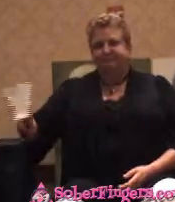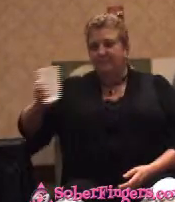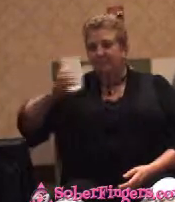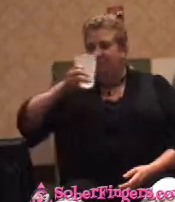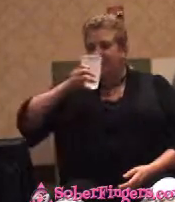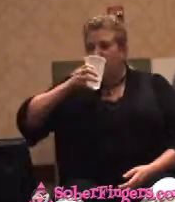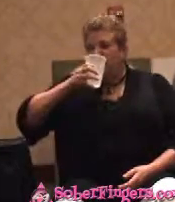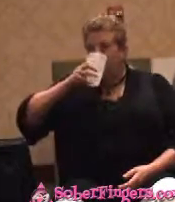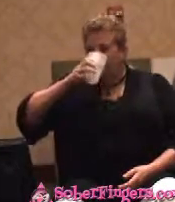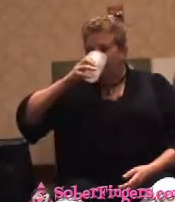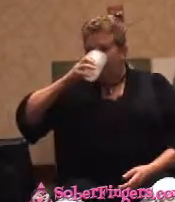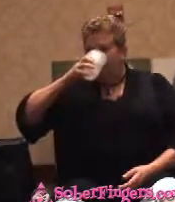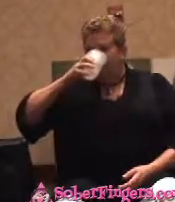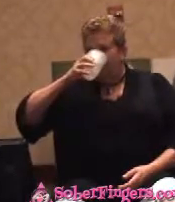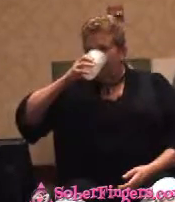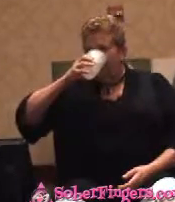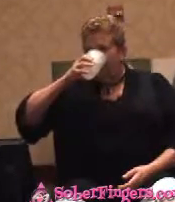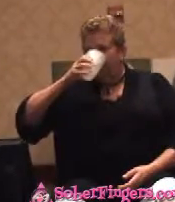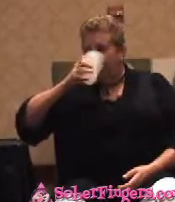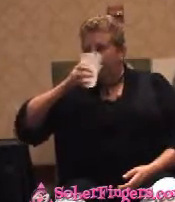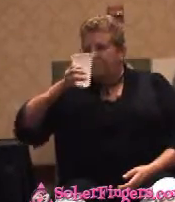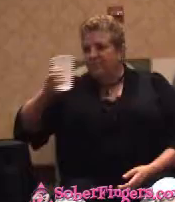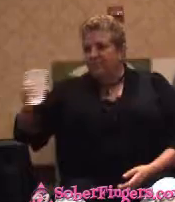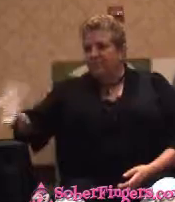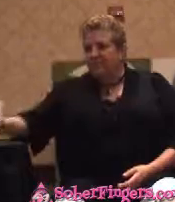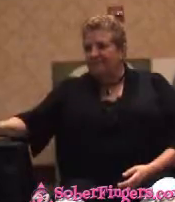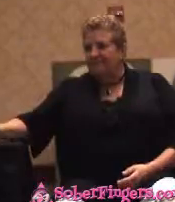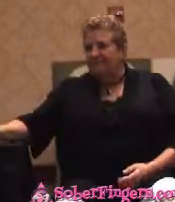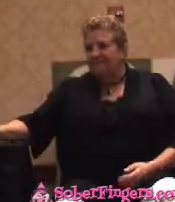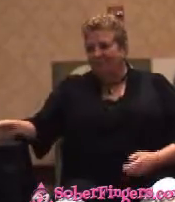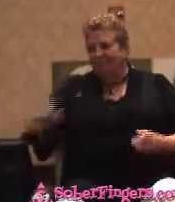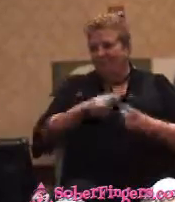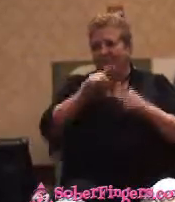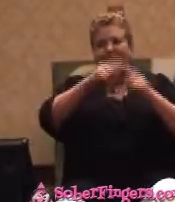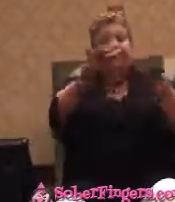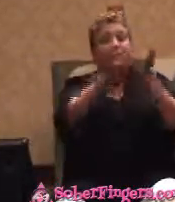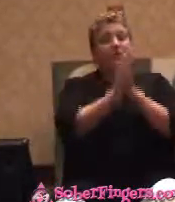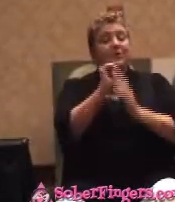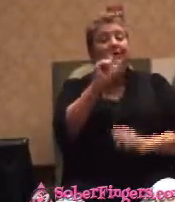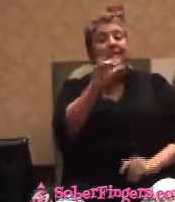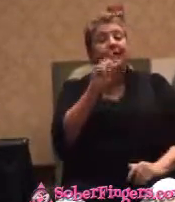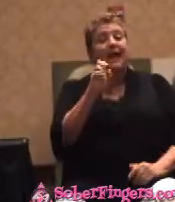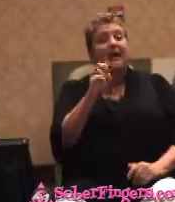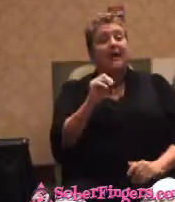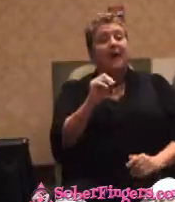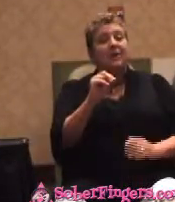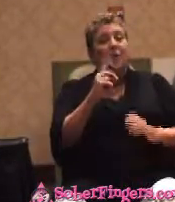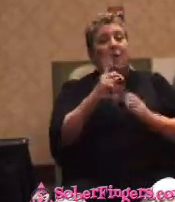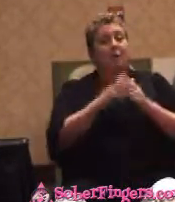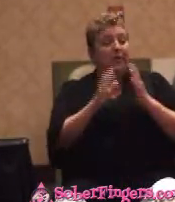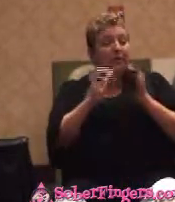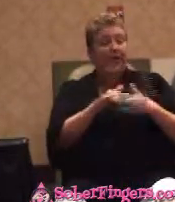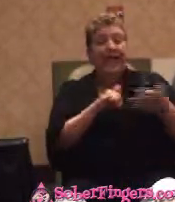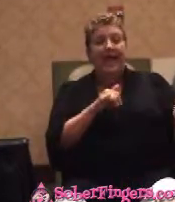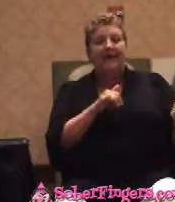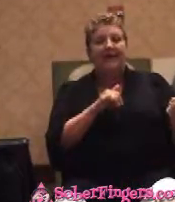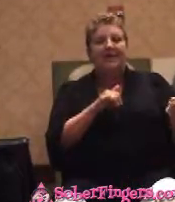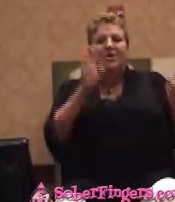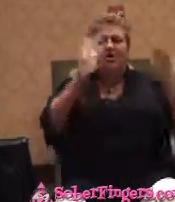And when you ask an Al-anon what it is, you open a floodgate for all kinds of information that you do